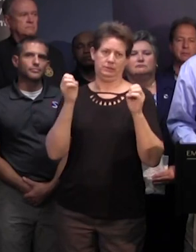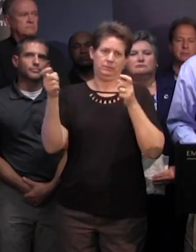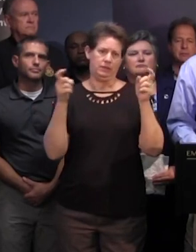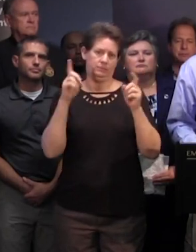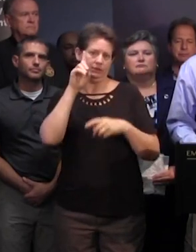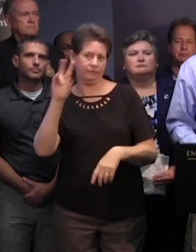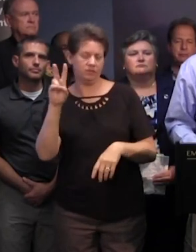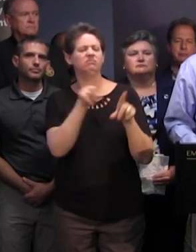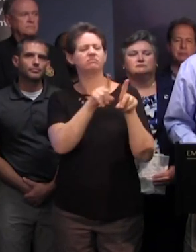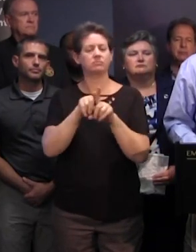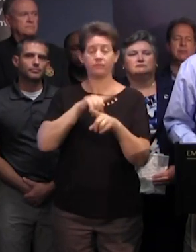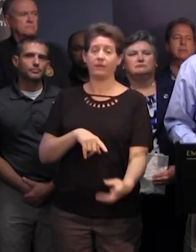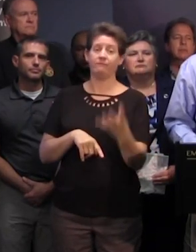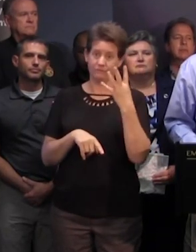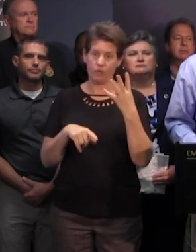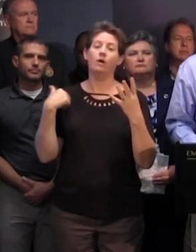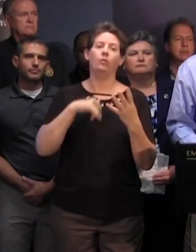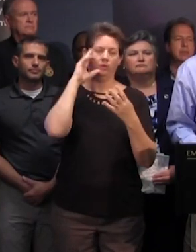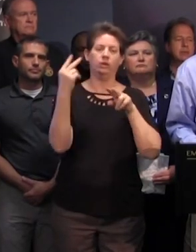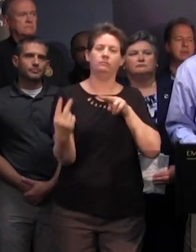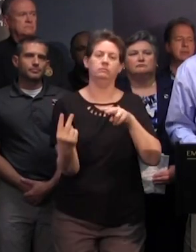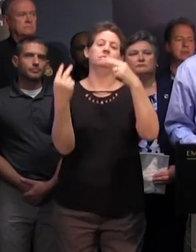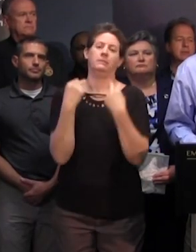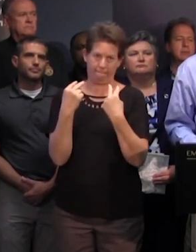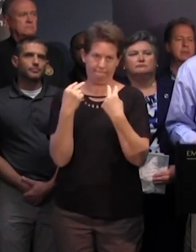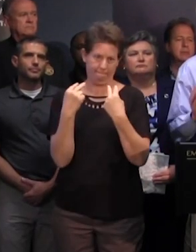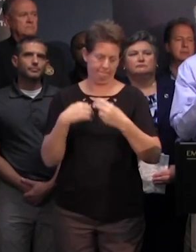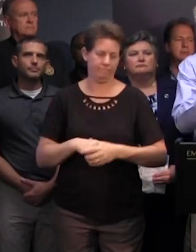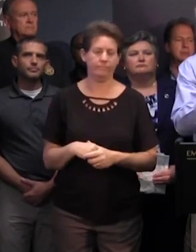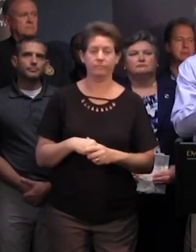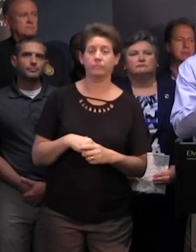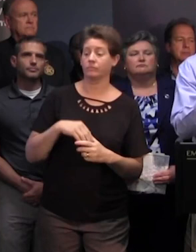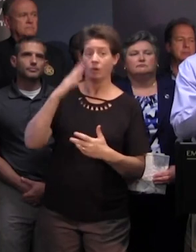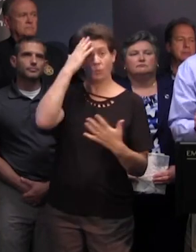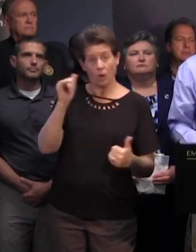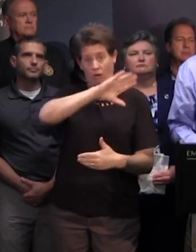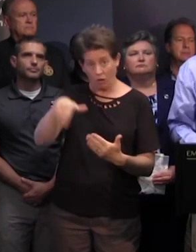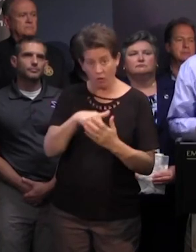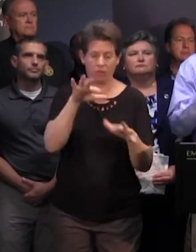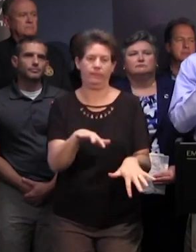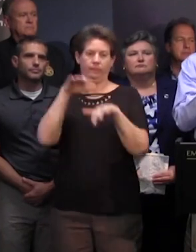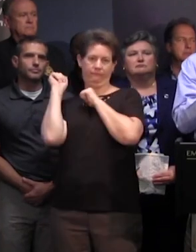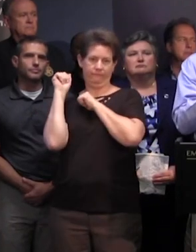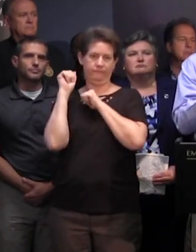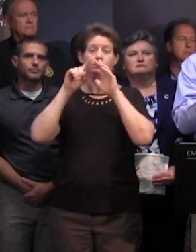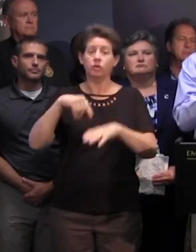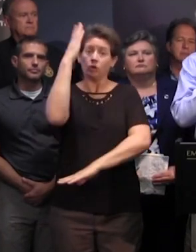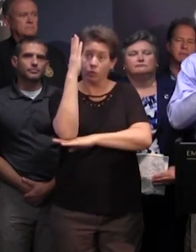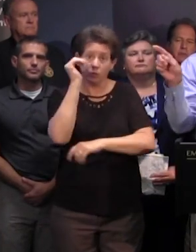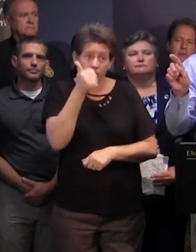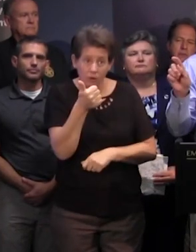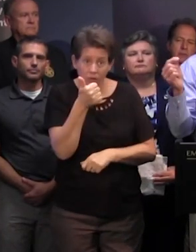and other places as well but there are four on which we're going to reverse the lanes so that all the lanes will be leading out starting at noon